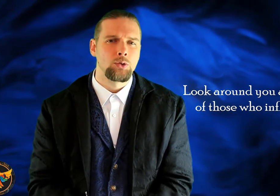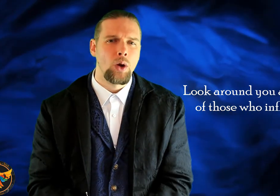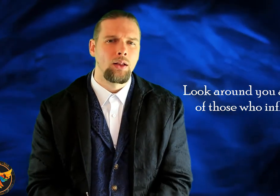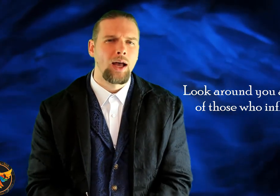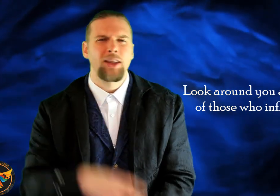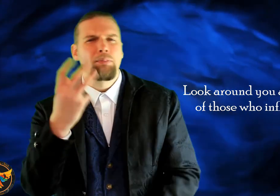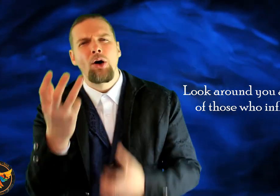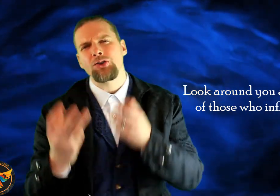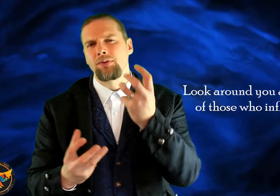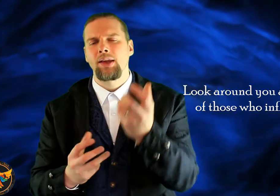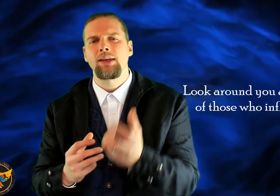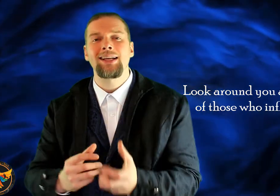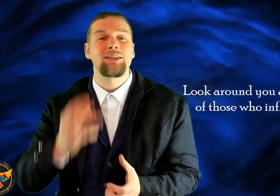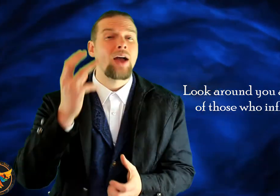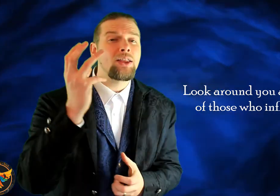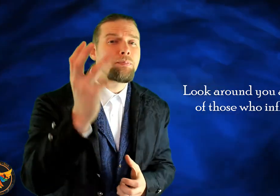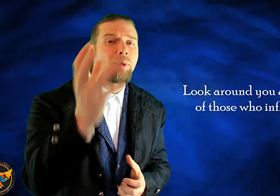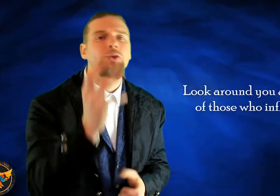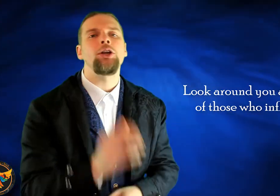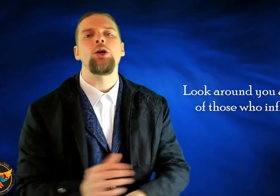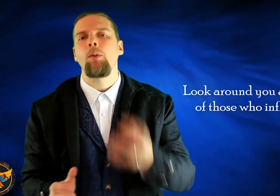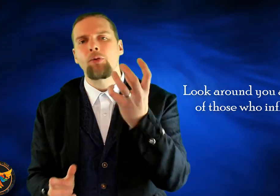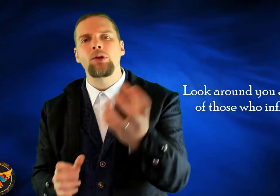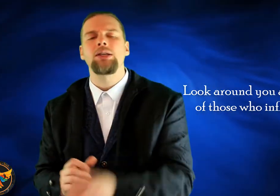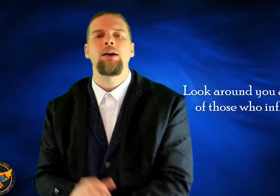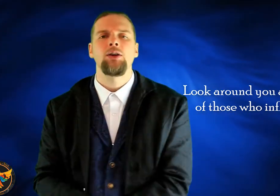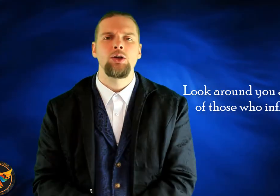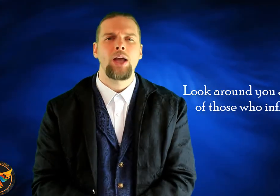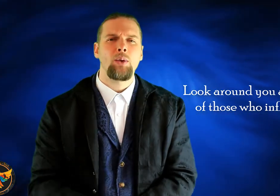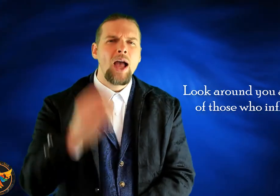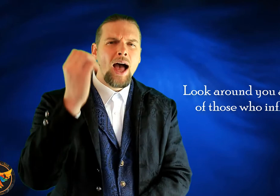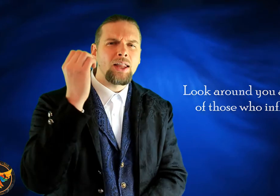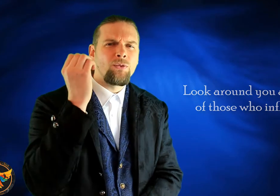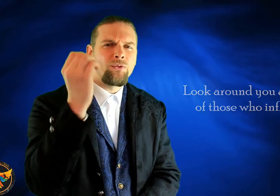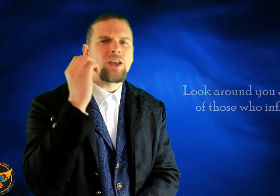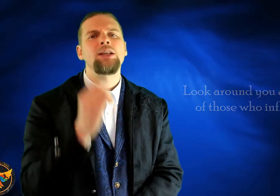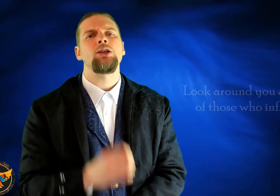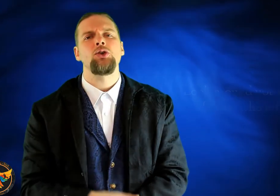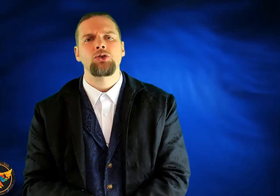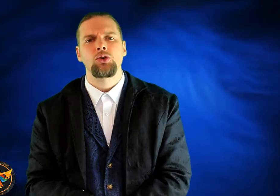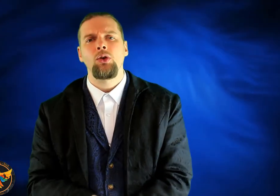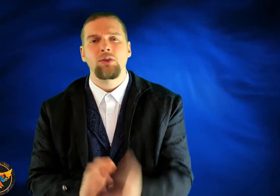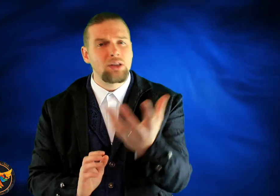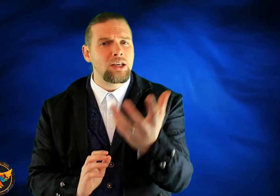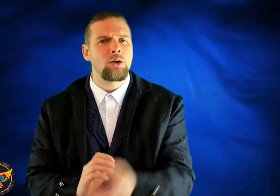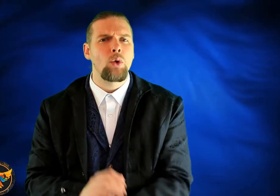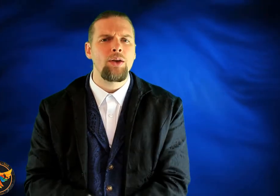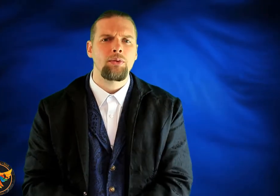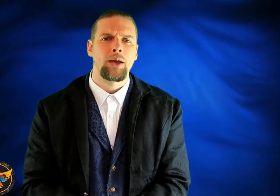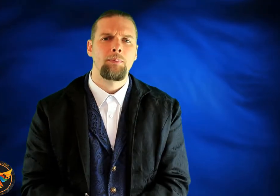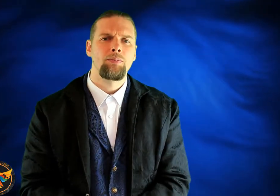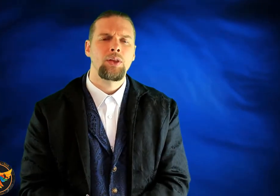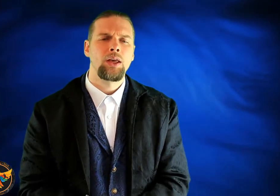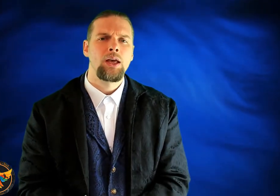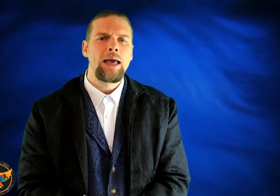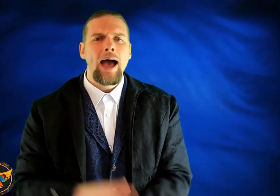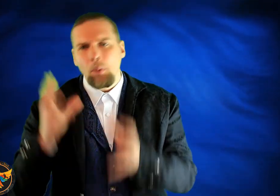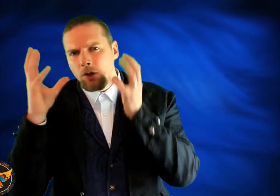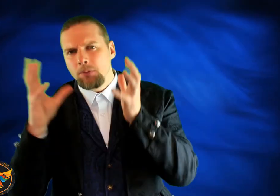as well. Are they positive? Are they negative? Are they building you up or are they tearing you down? Are they feeding your soul or are they taking away from it? I want you to